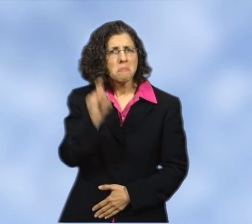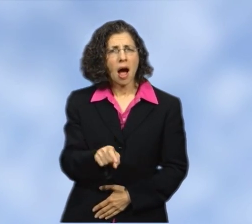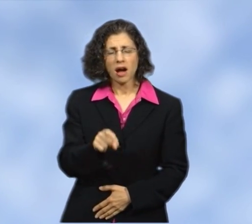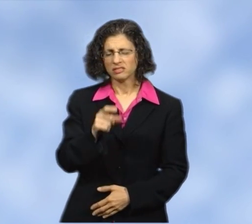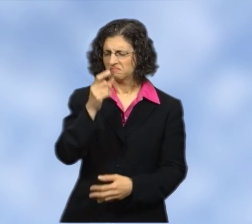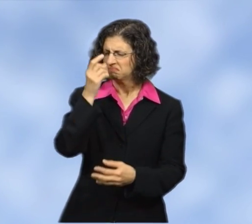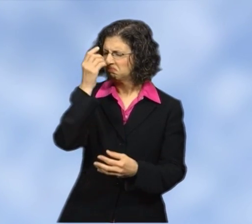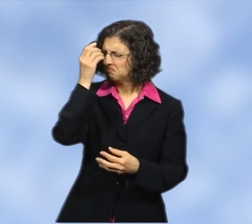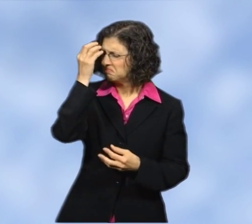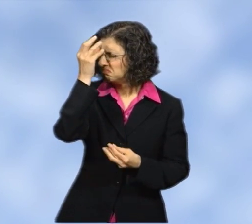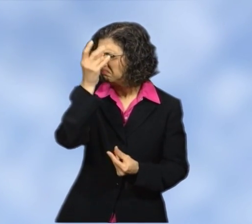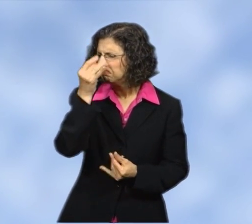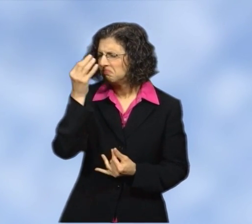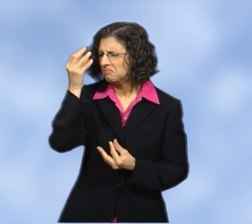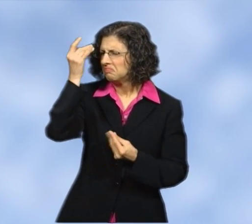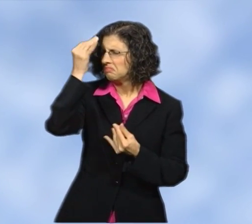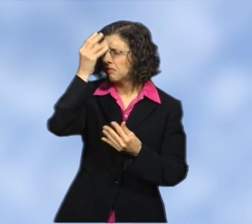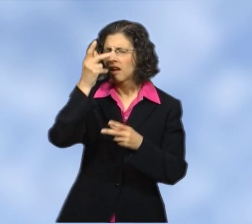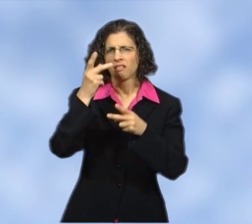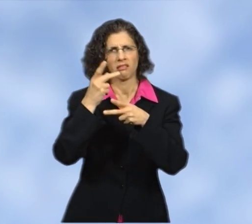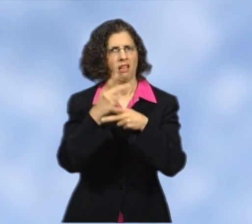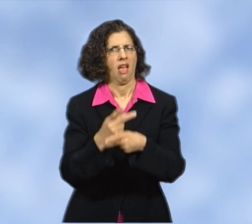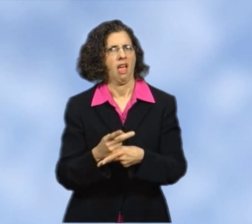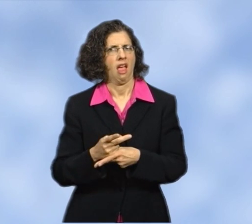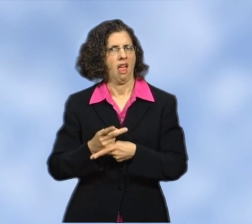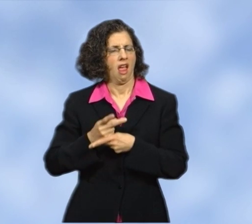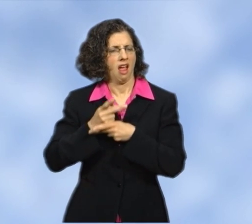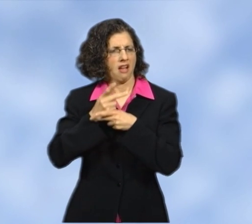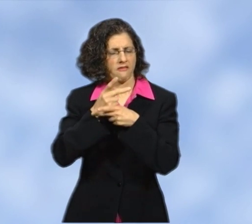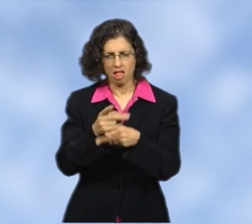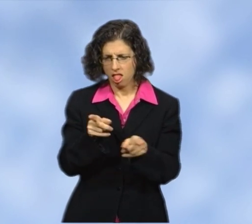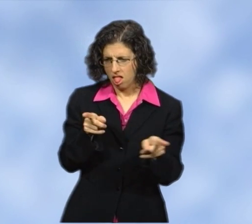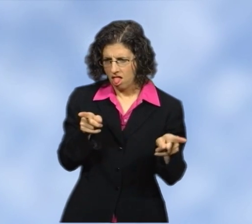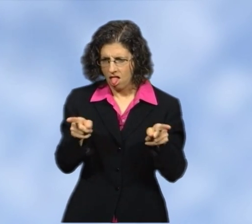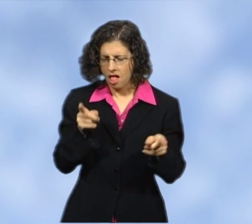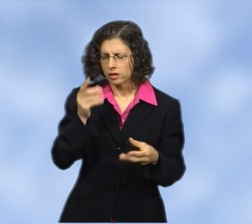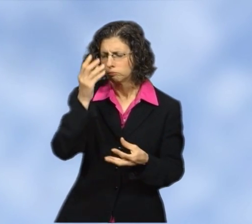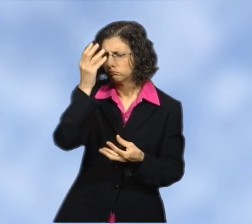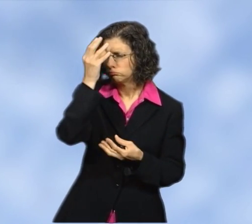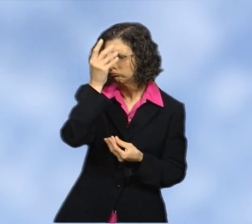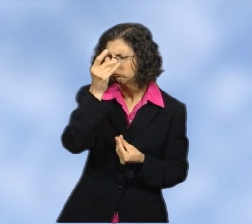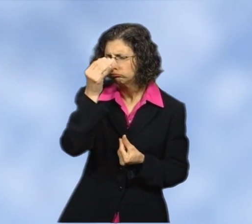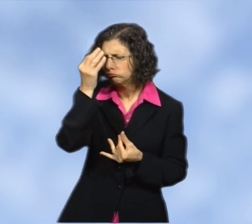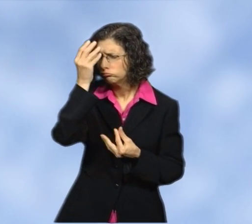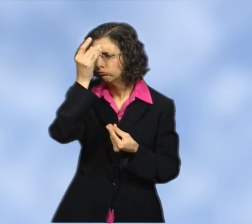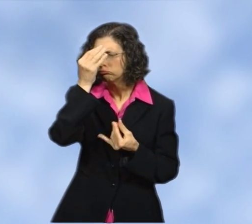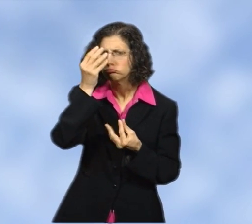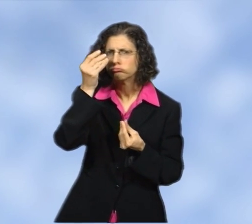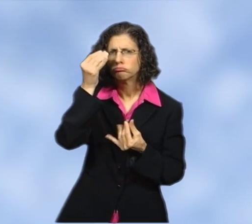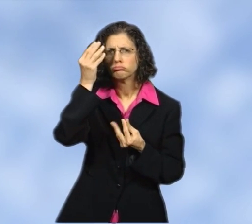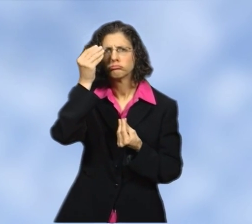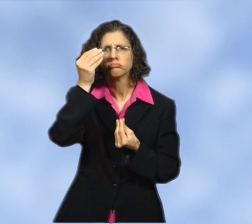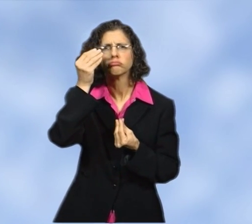You should carefully consider these in making your treatment decisions.